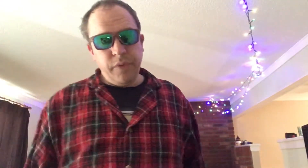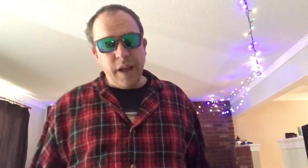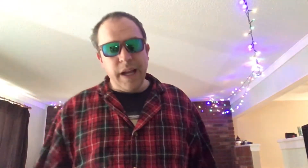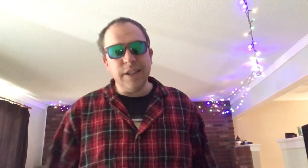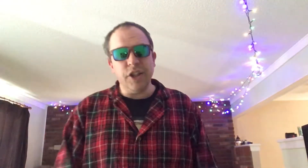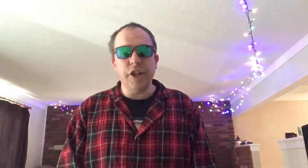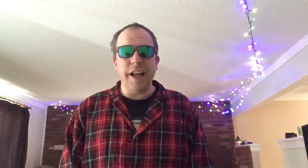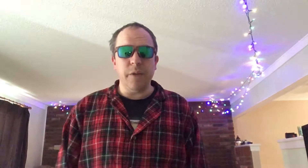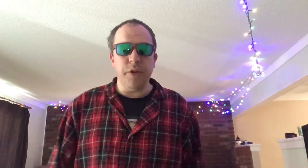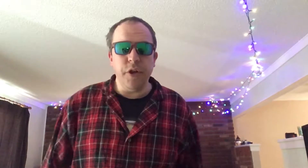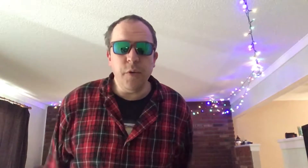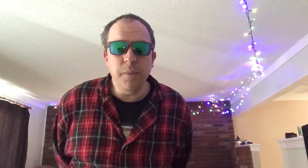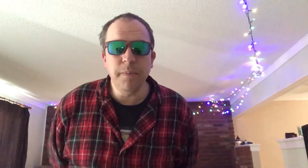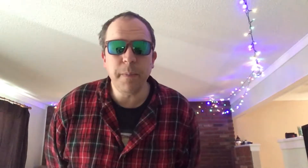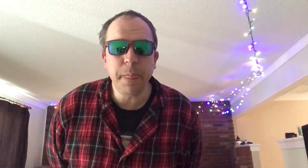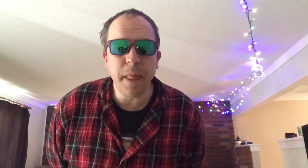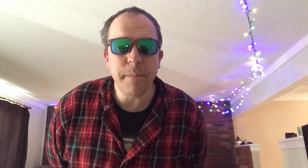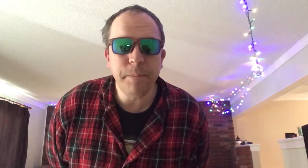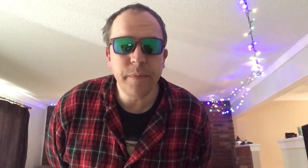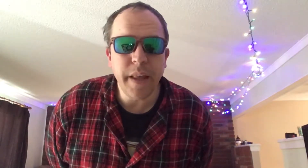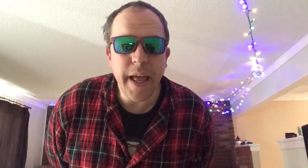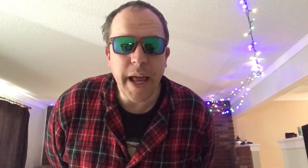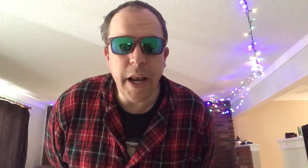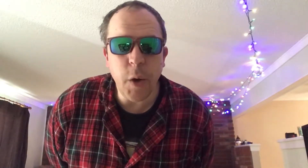that's a good connect with you hello